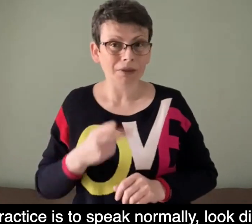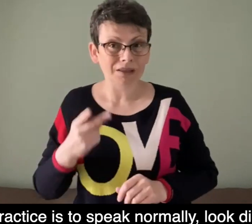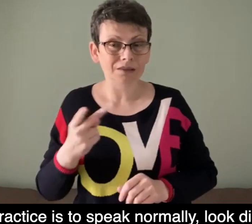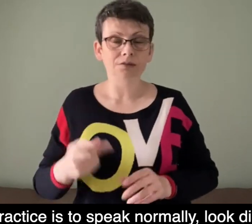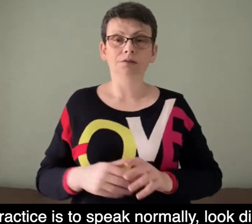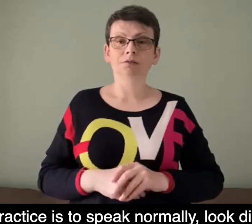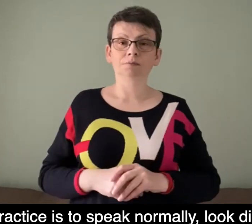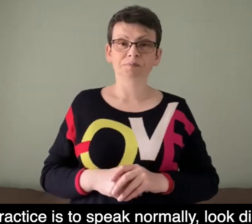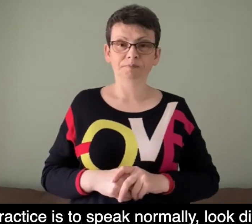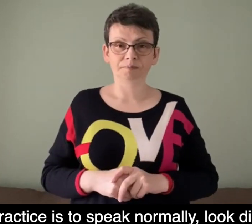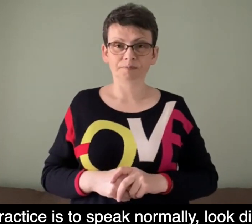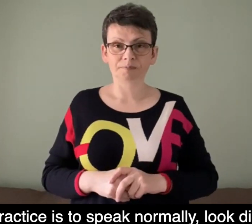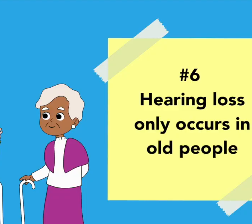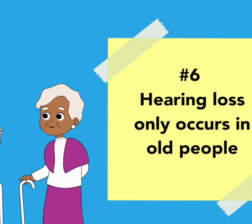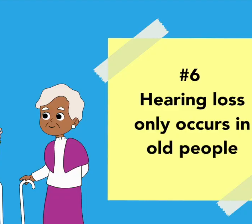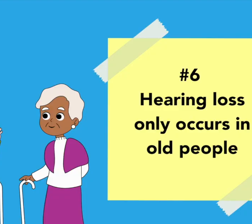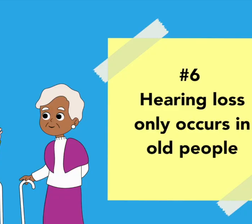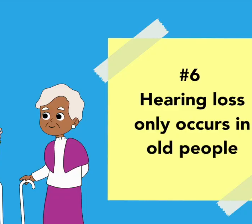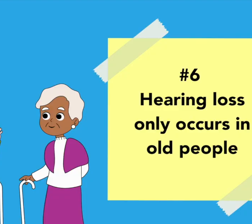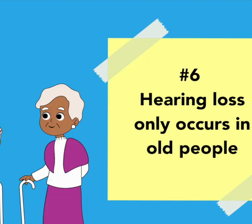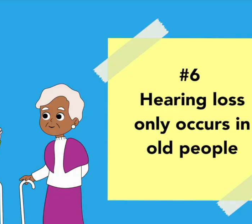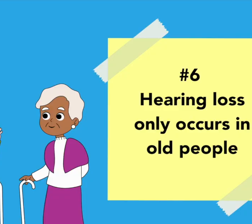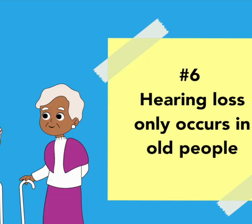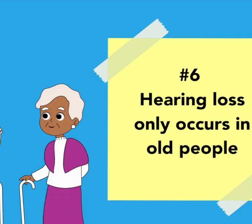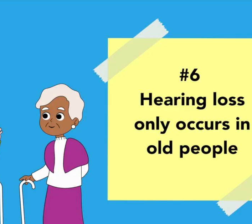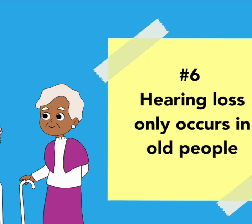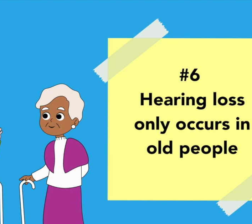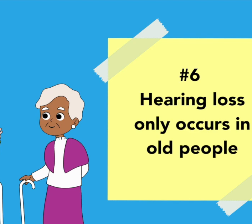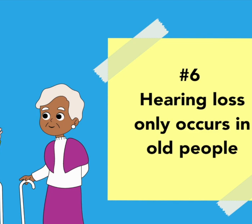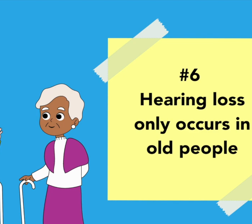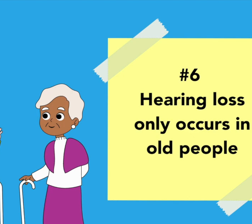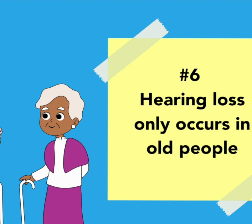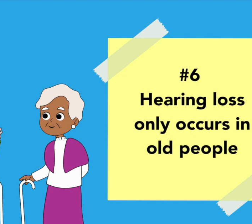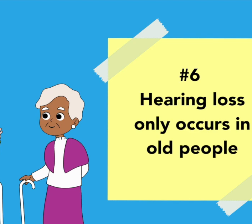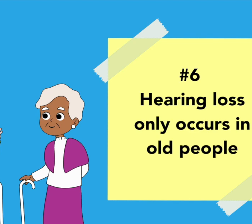if needed. Hearing loss only occurs in older people.